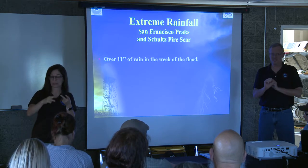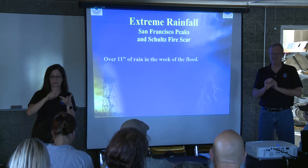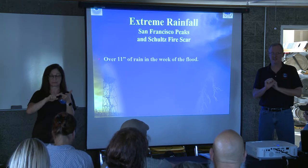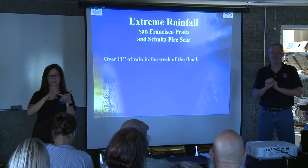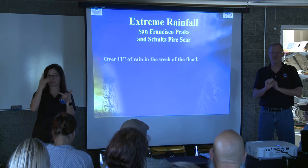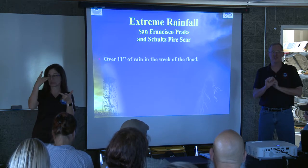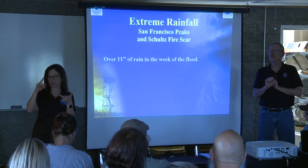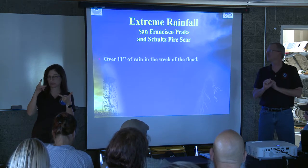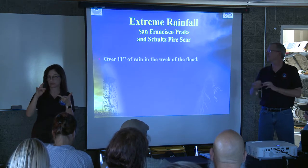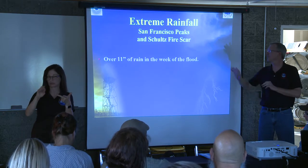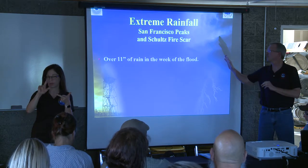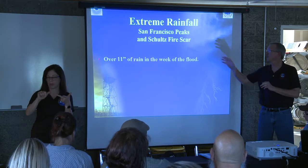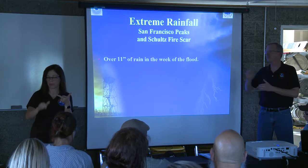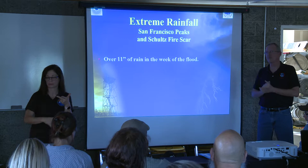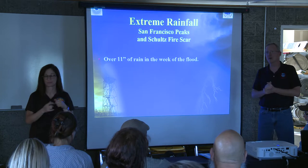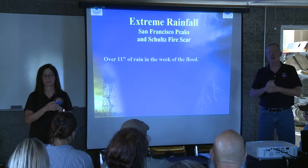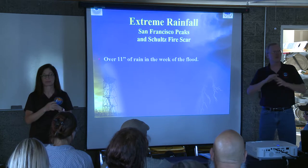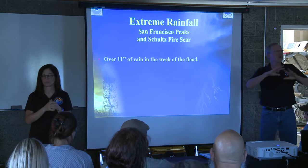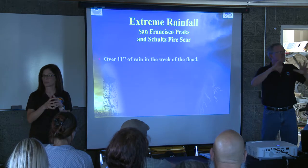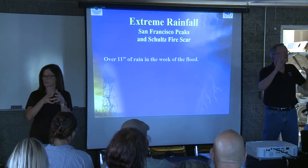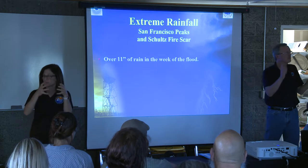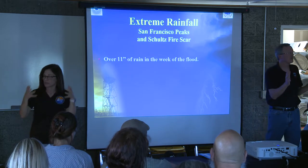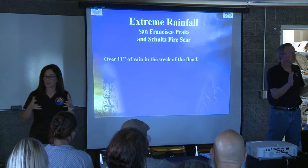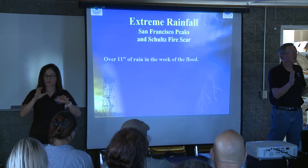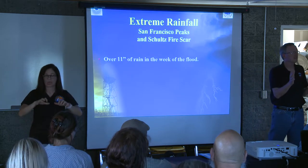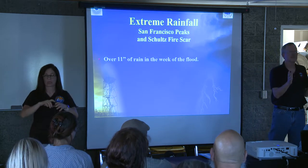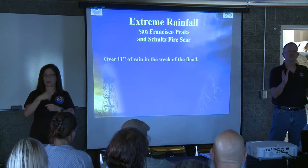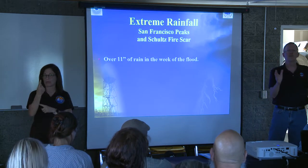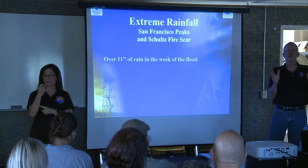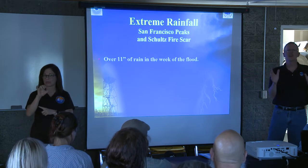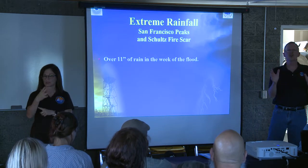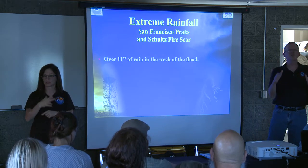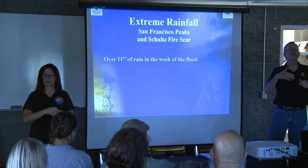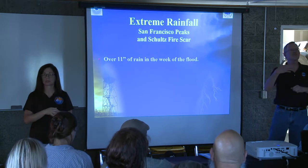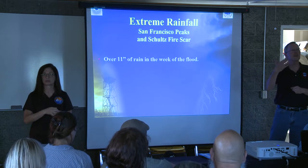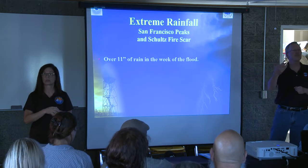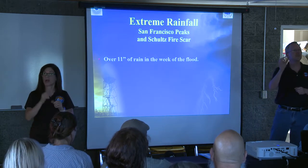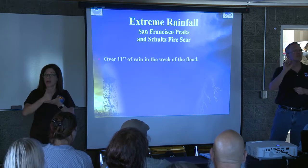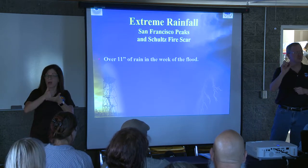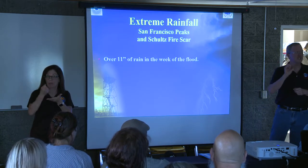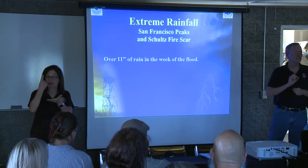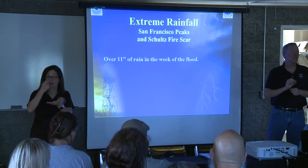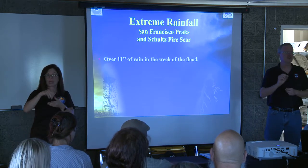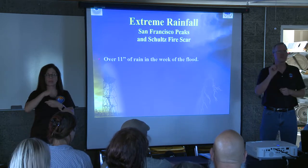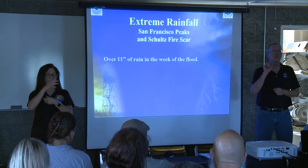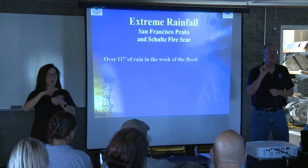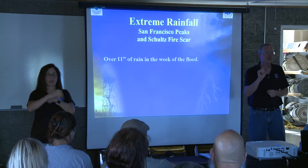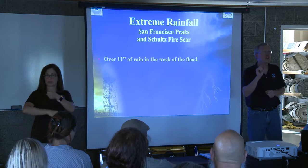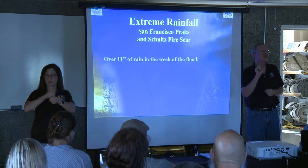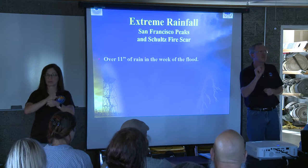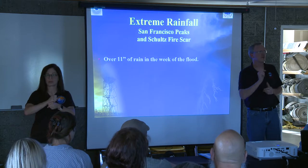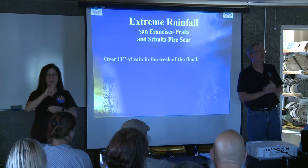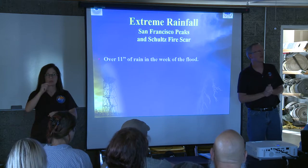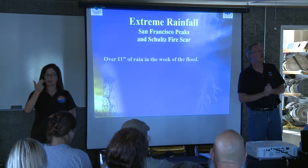the 18th this is a tremendous amount of rain to put this into perspective in all of 2013 during that